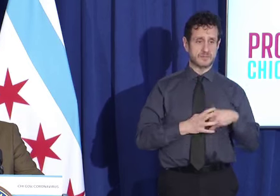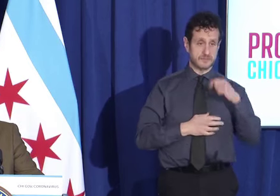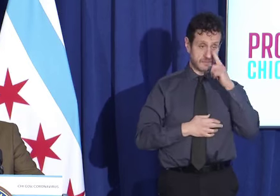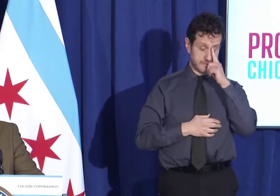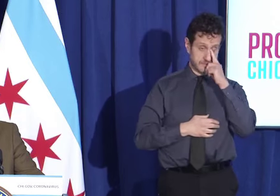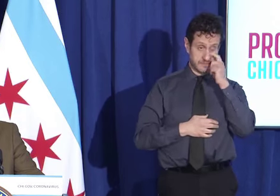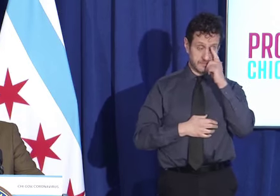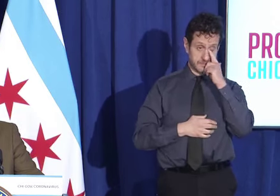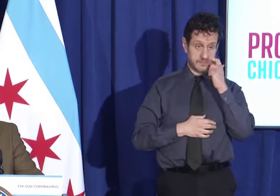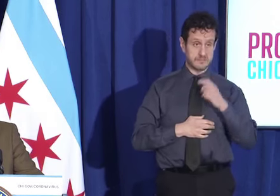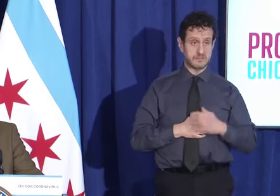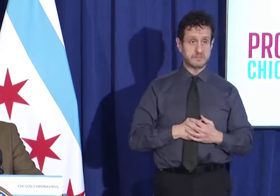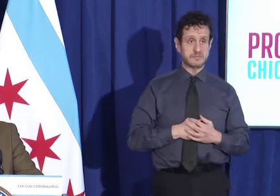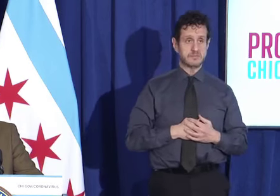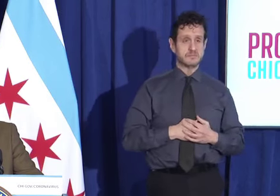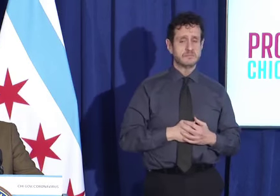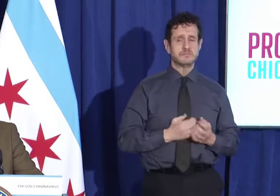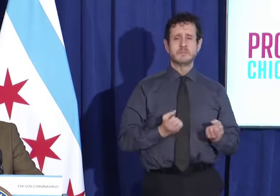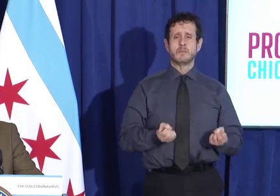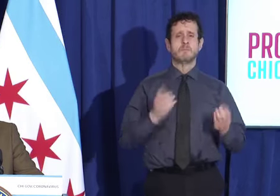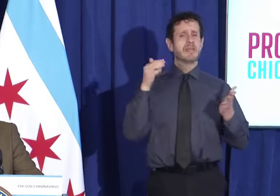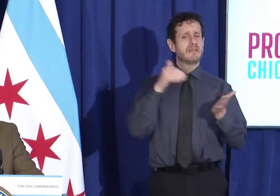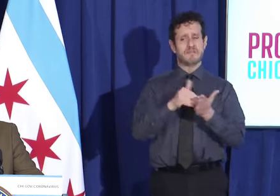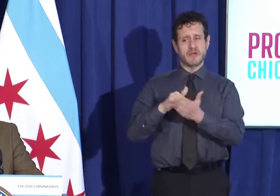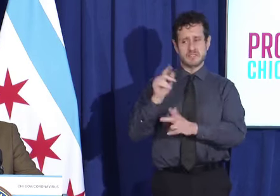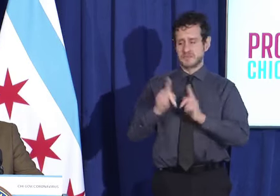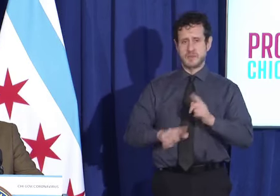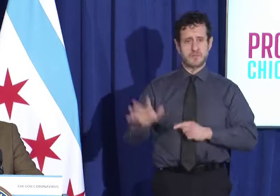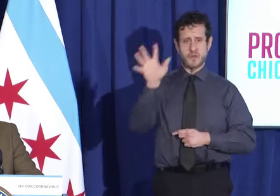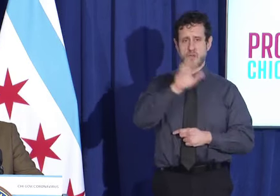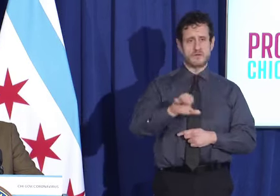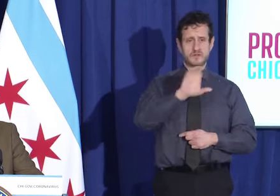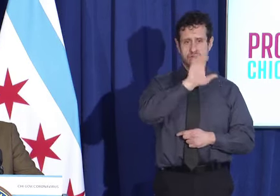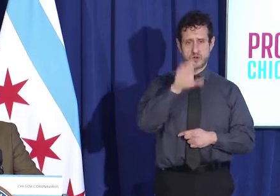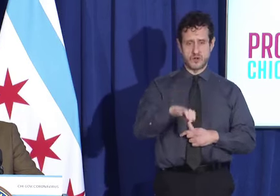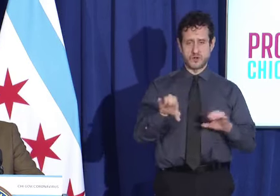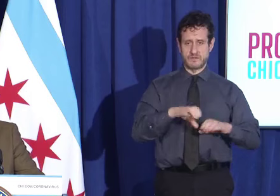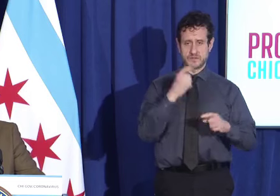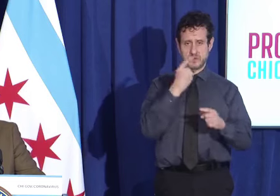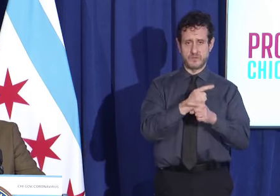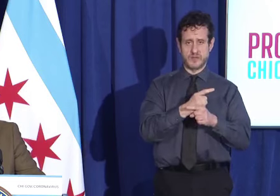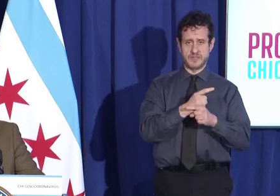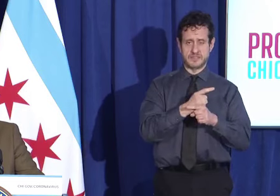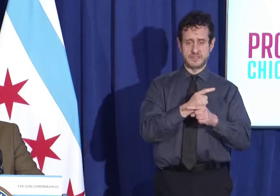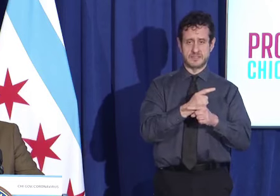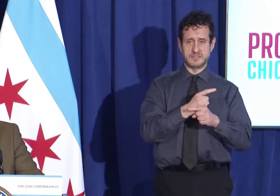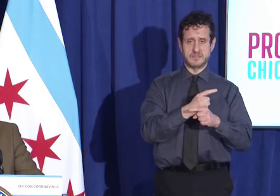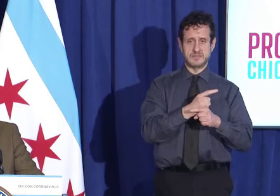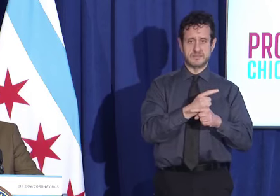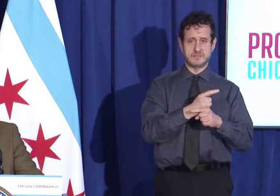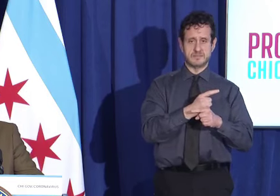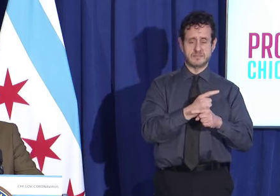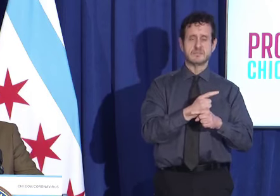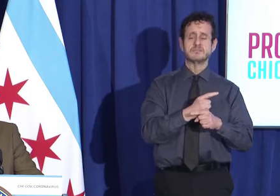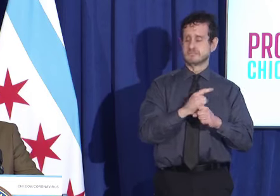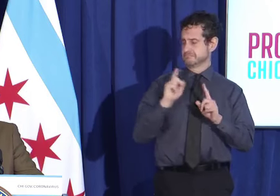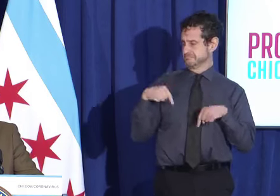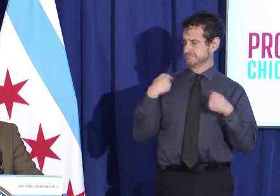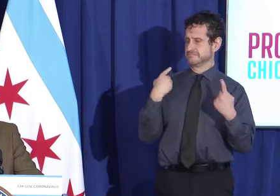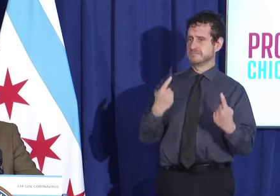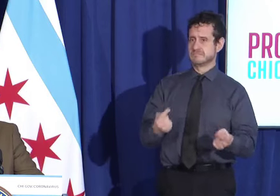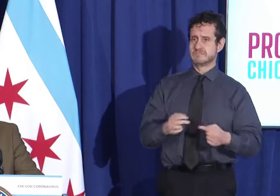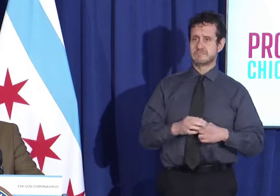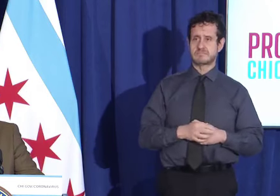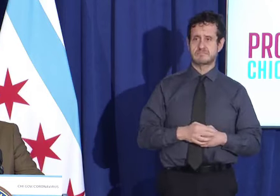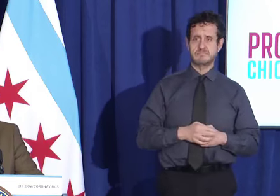Tens of thousands, if not hundreds of thousands, of people across the city have done the right thing consistently since the early days of this